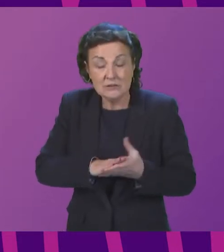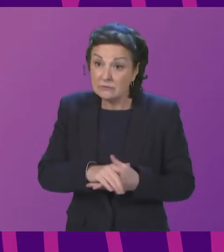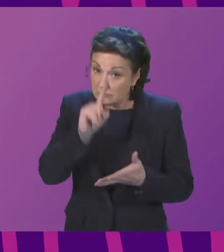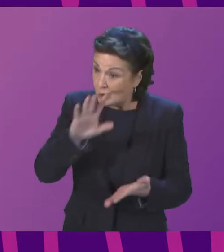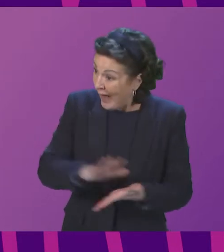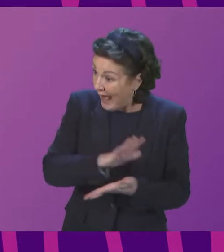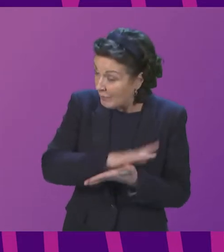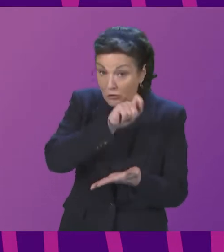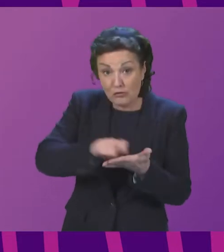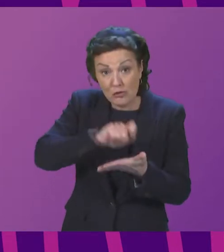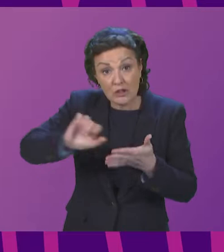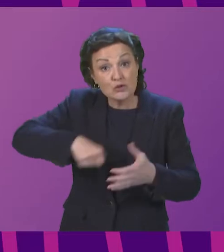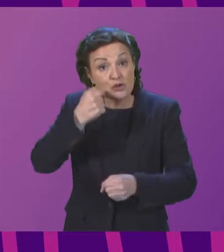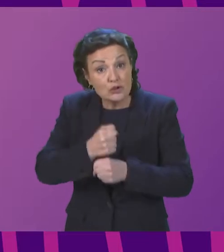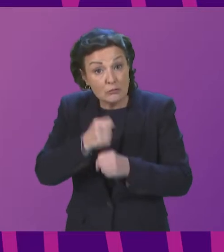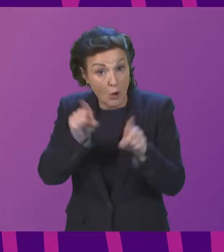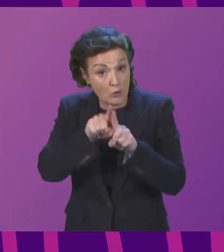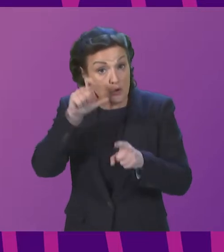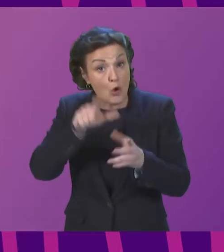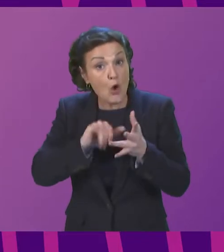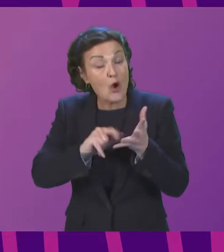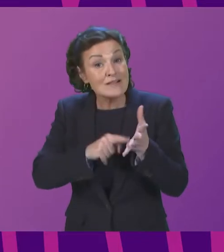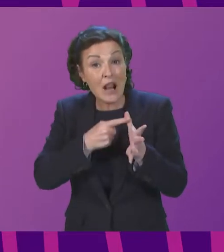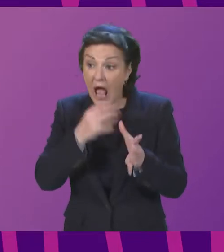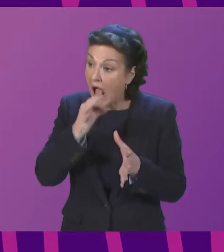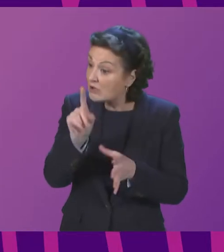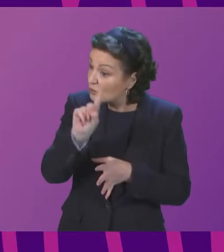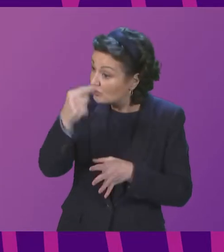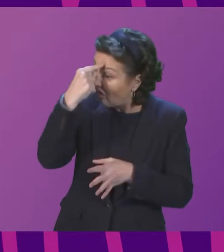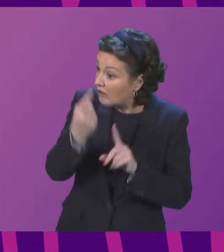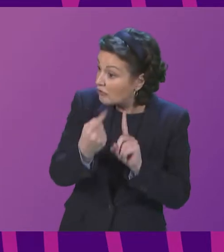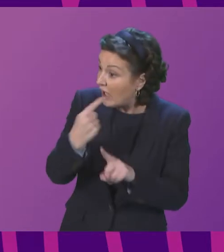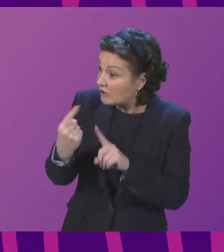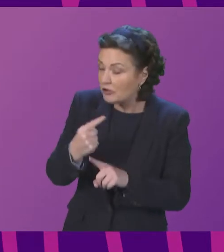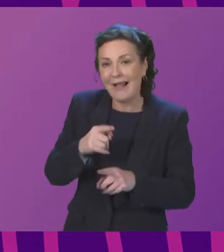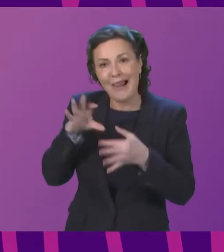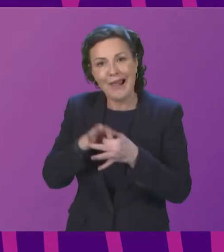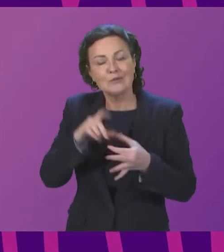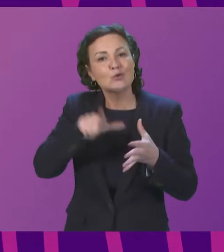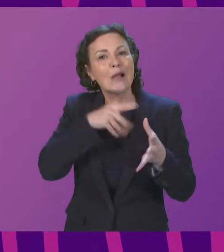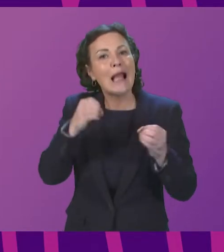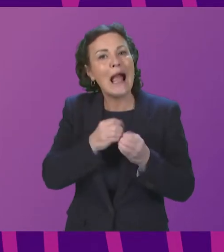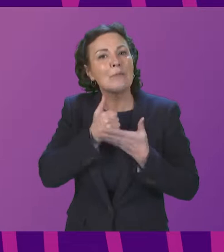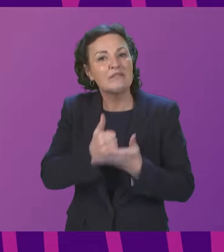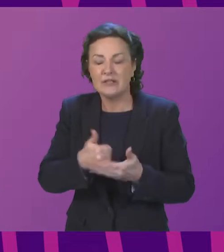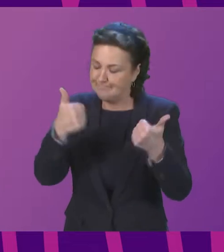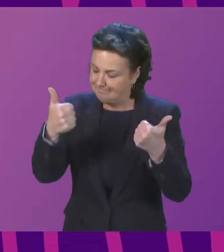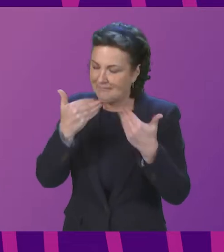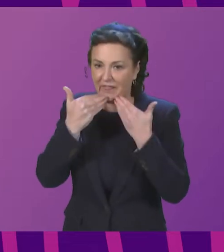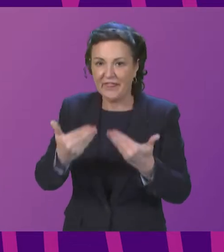write to Scottish Government bringing and COSLA asking for their reaction to the Citizens Advice Scotland recommendations. Yeah, thank you.